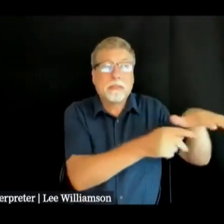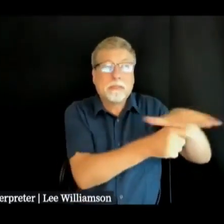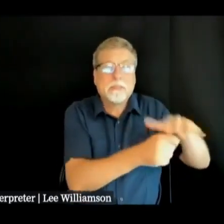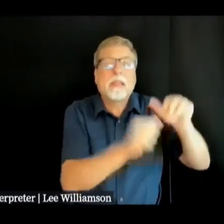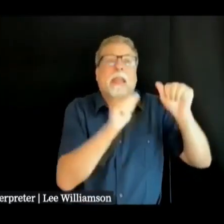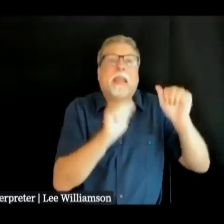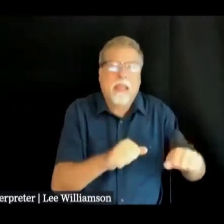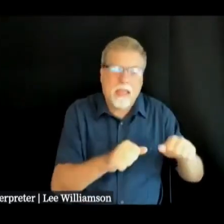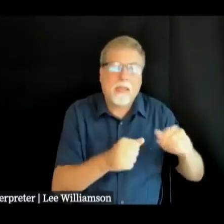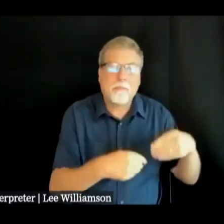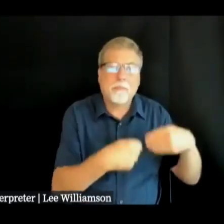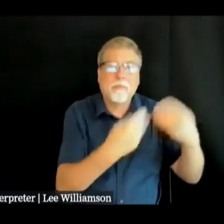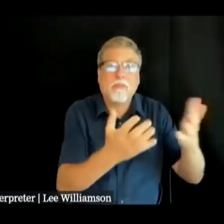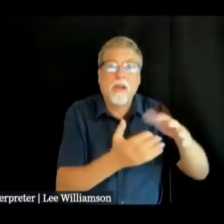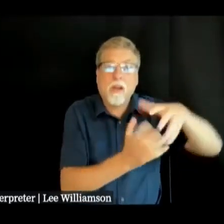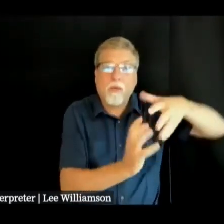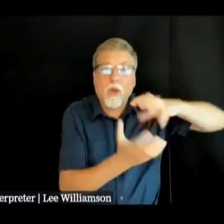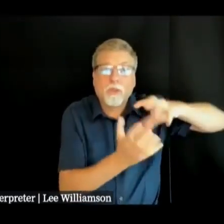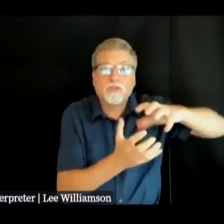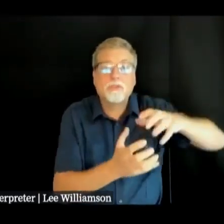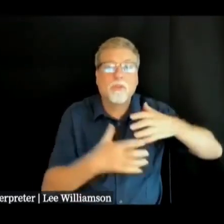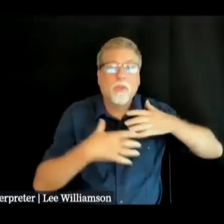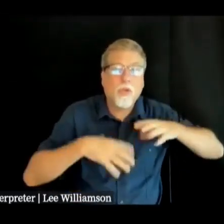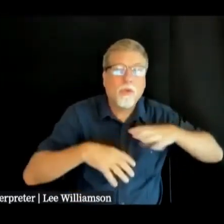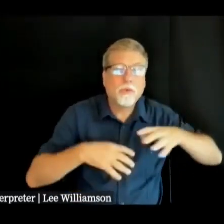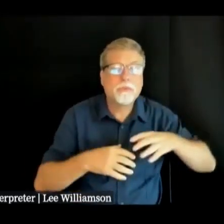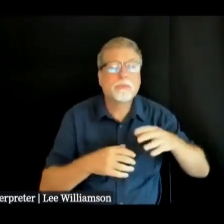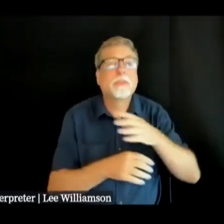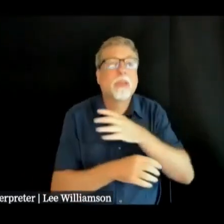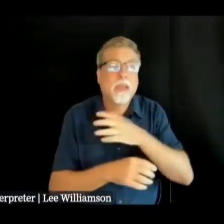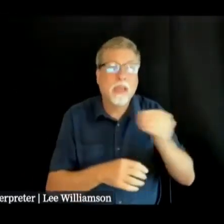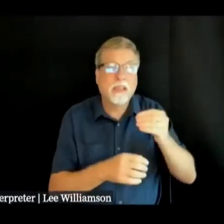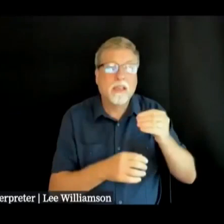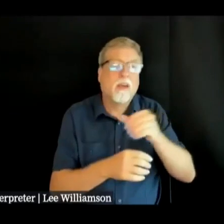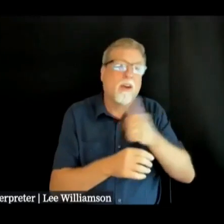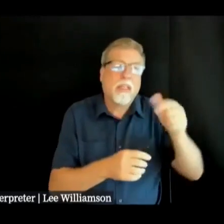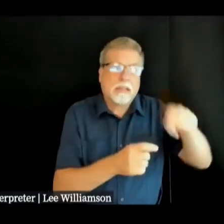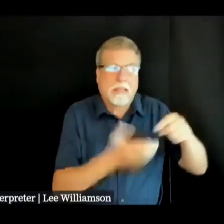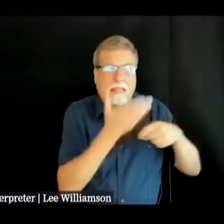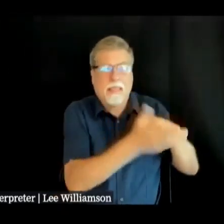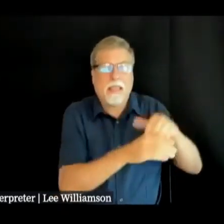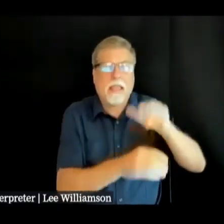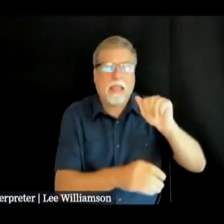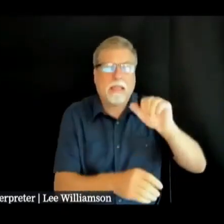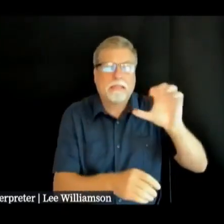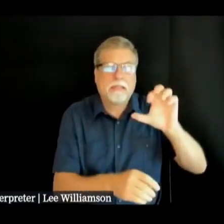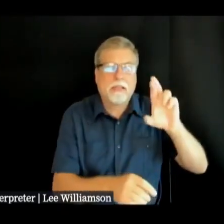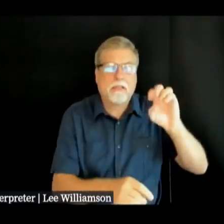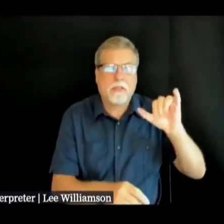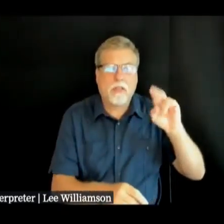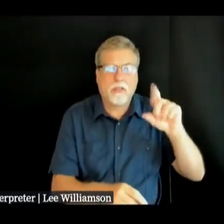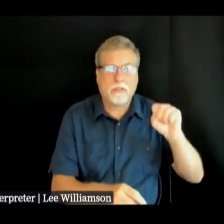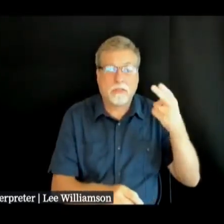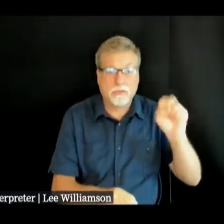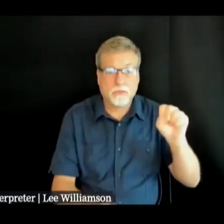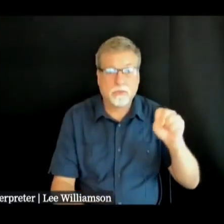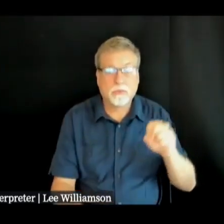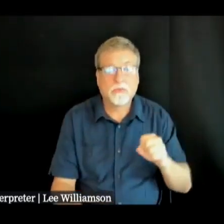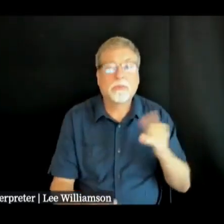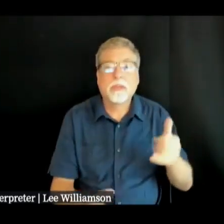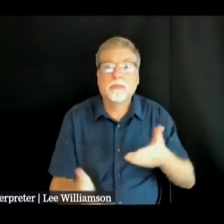to offer laundry services as well at reynolds at ac reynolds high school county manager pender